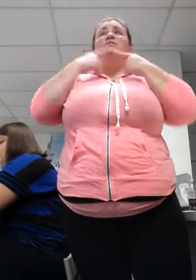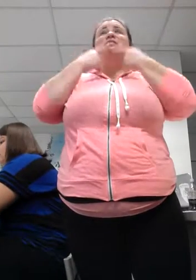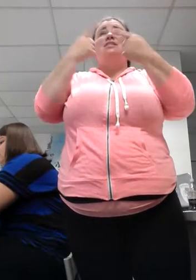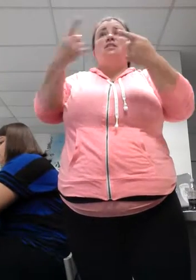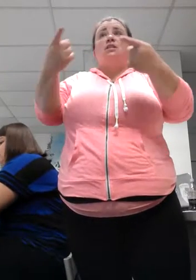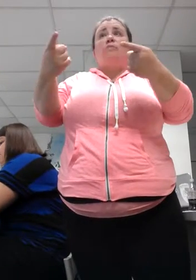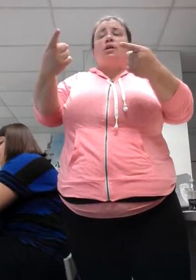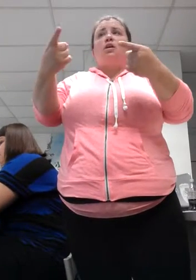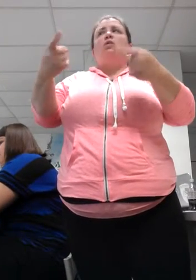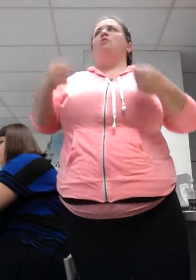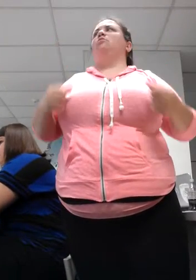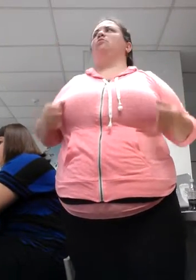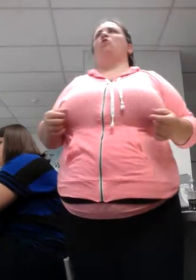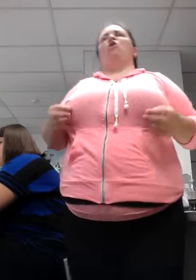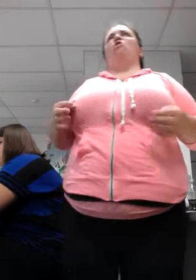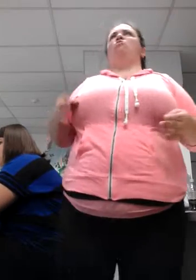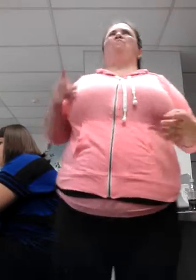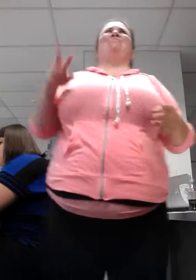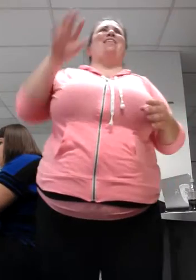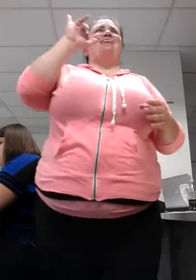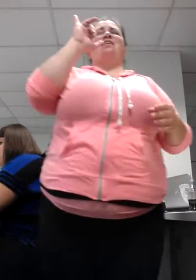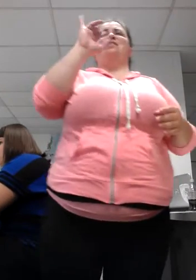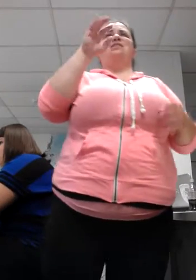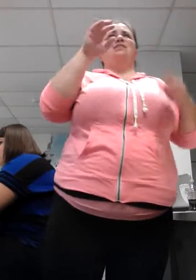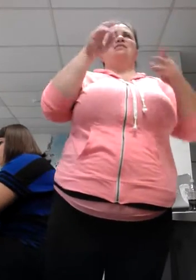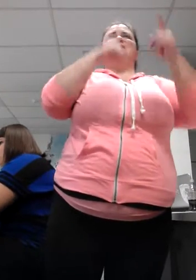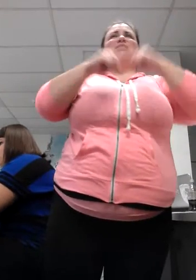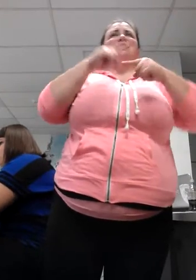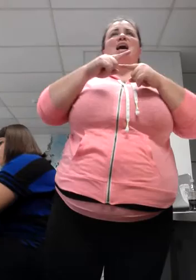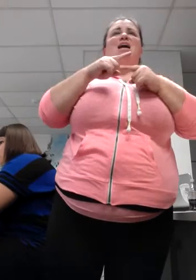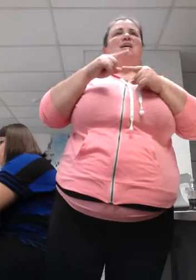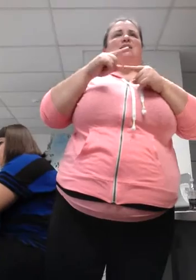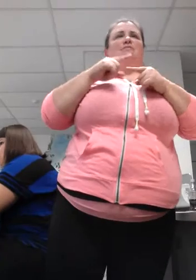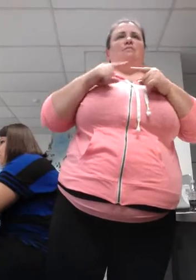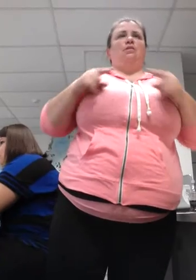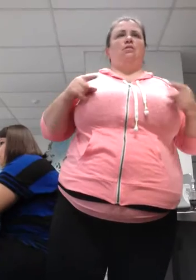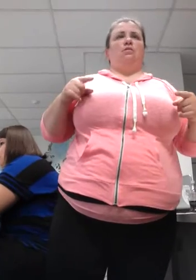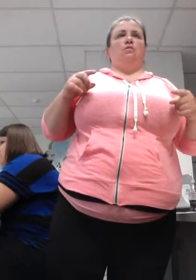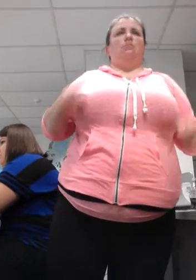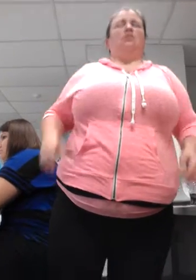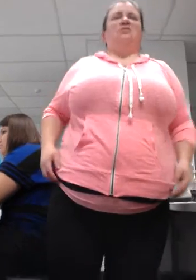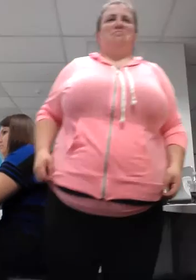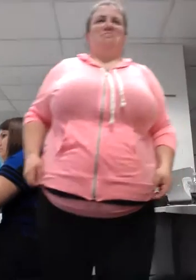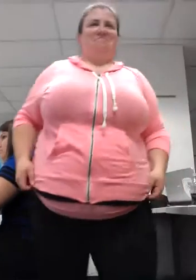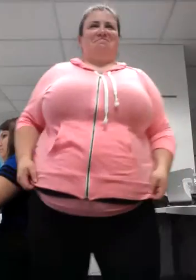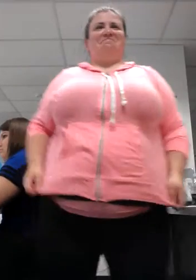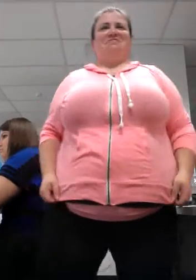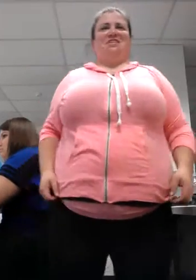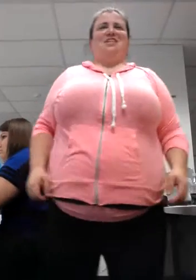Oh, couldn't think of the sign. I gave up. I took the shortcut. I moved on. You have to analyze yourself.